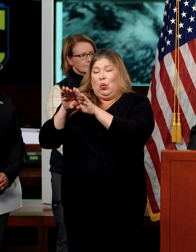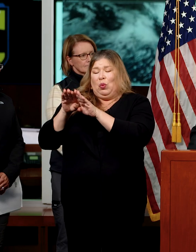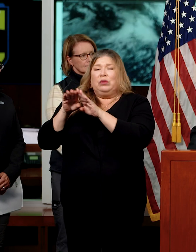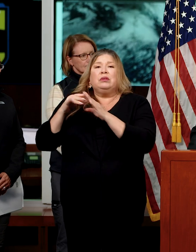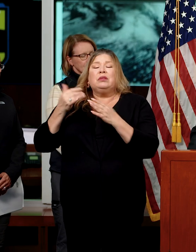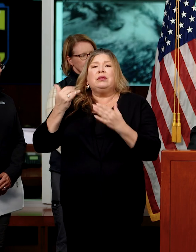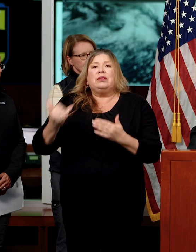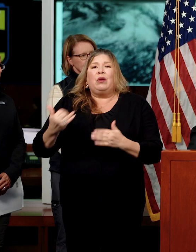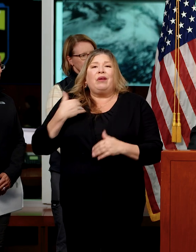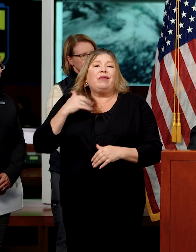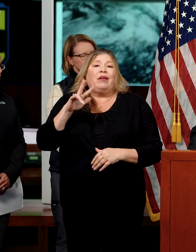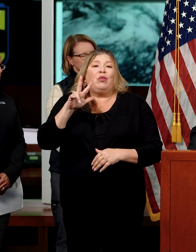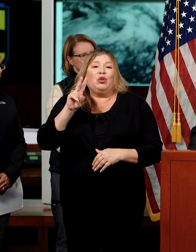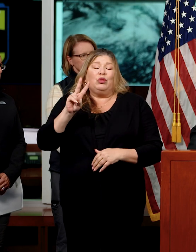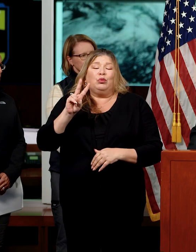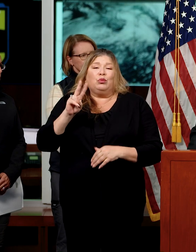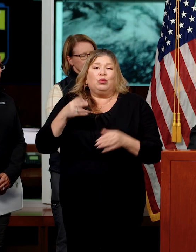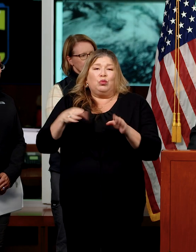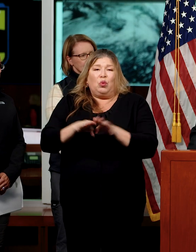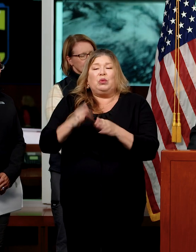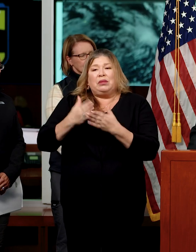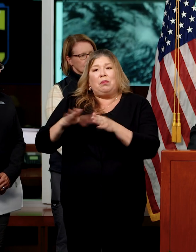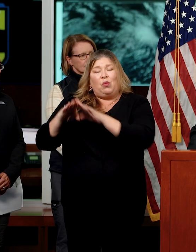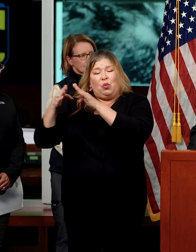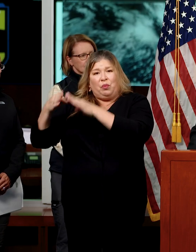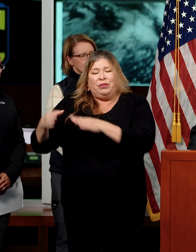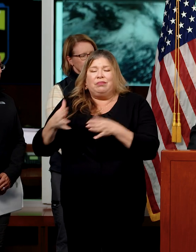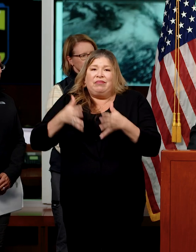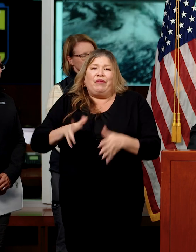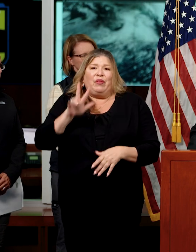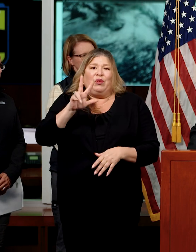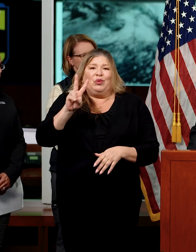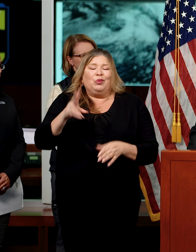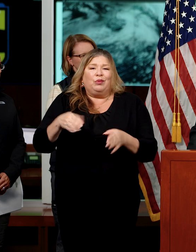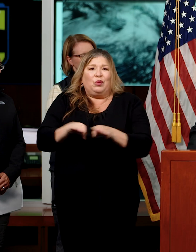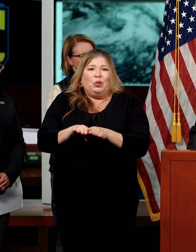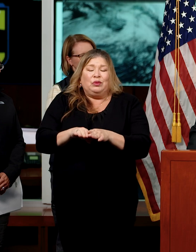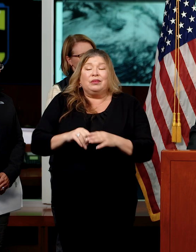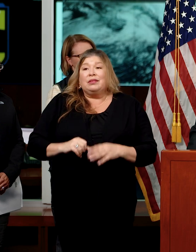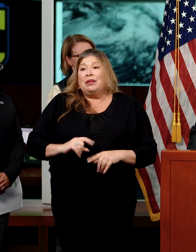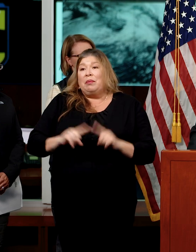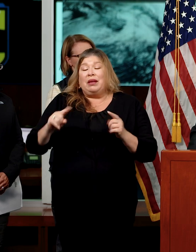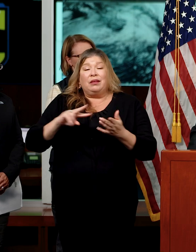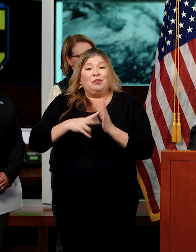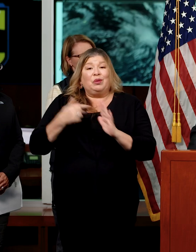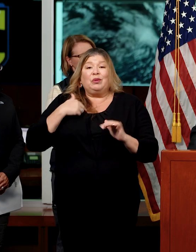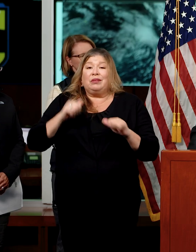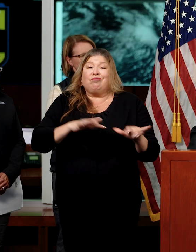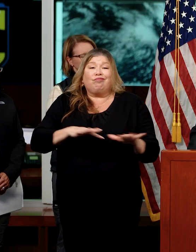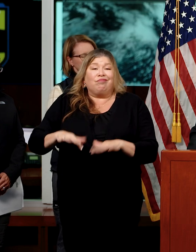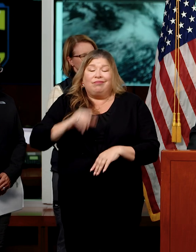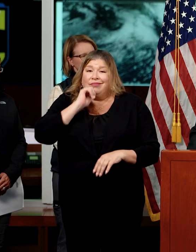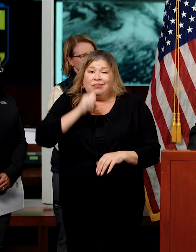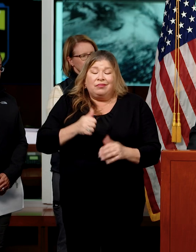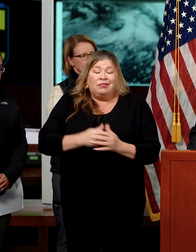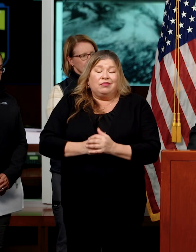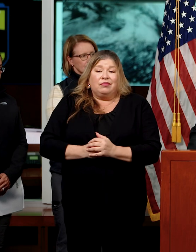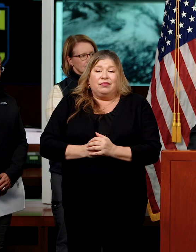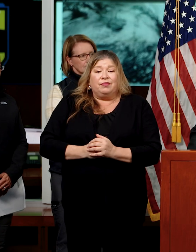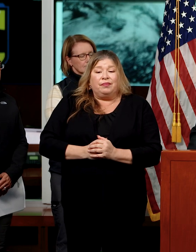road closures around the state. But we can't be complacent, right? We're coming up